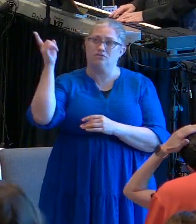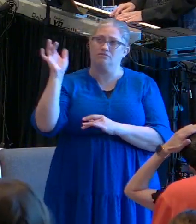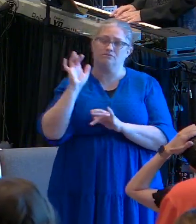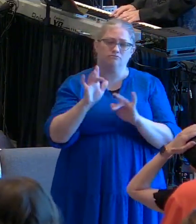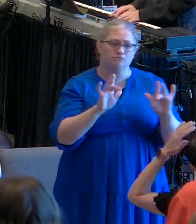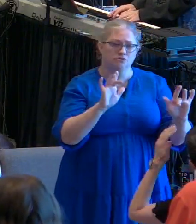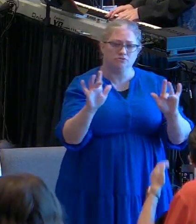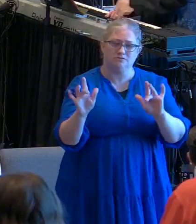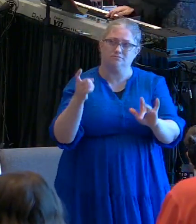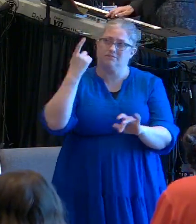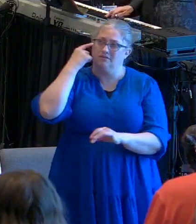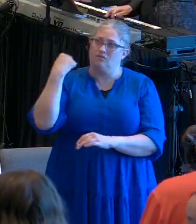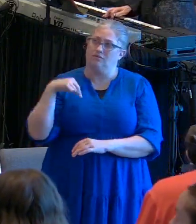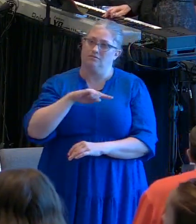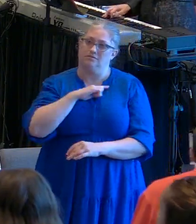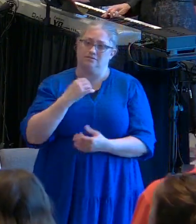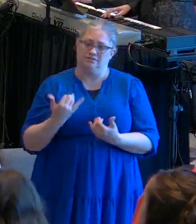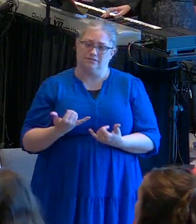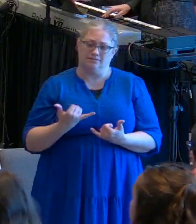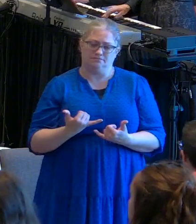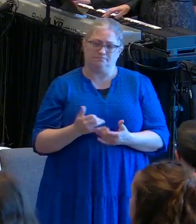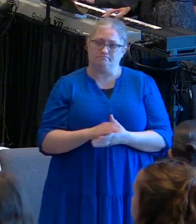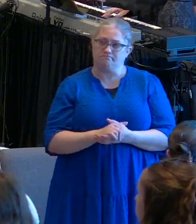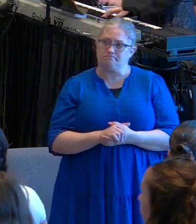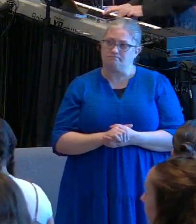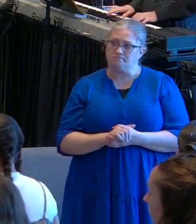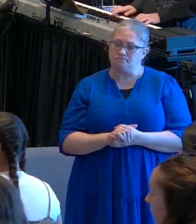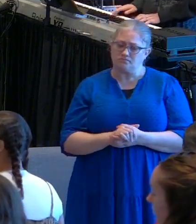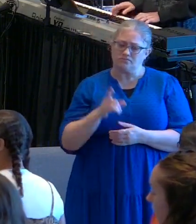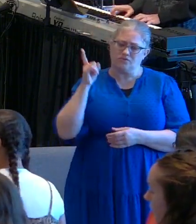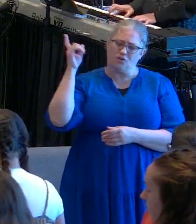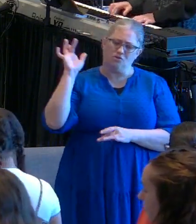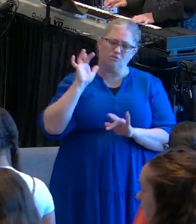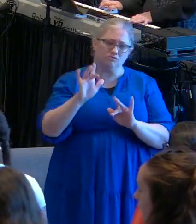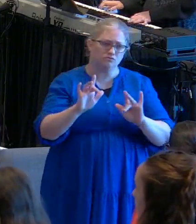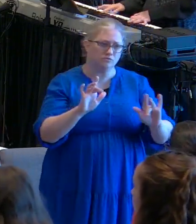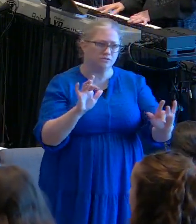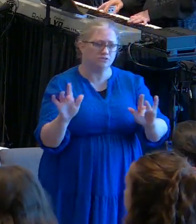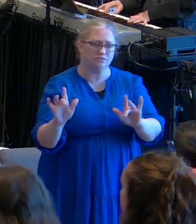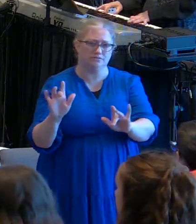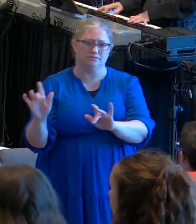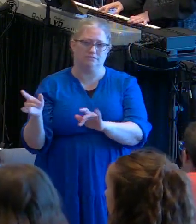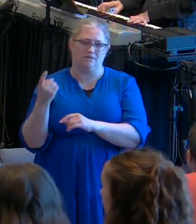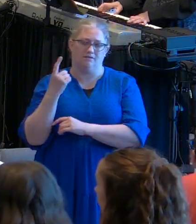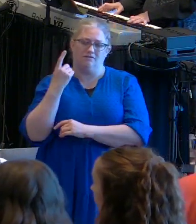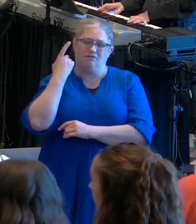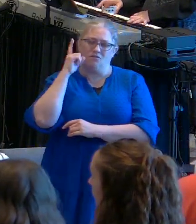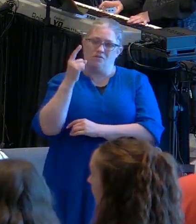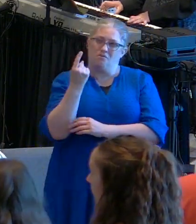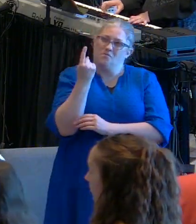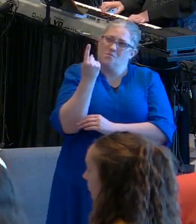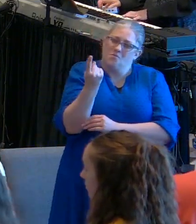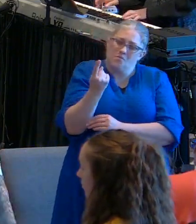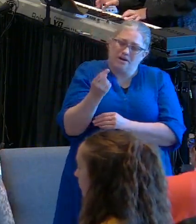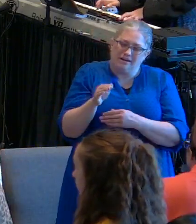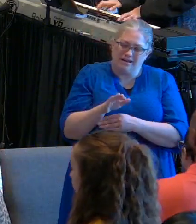oh Dios todopoderoso de la mano place in our life. It's still